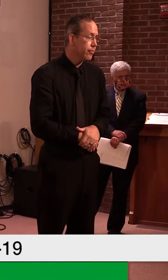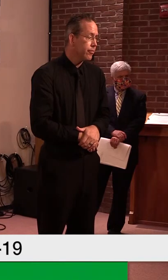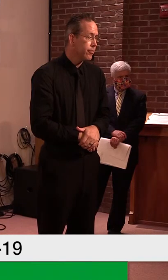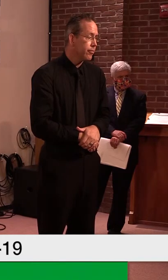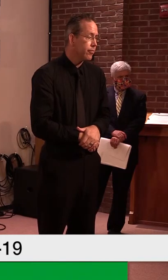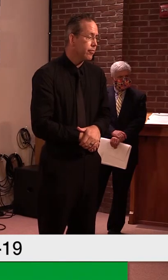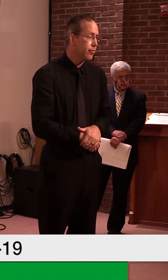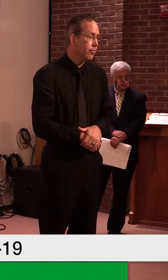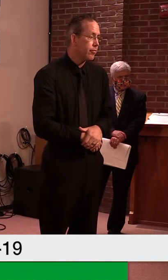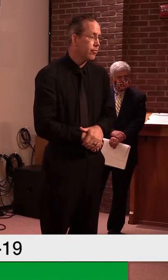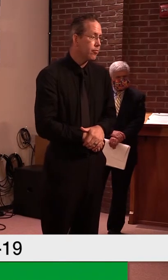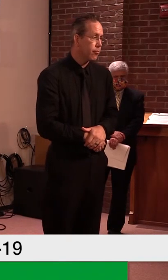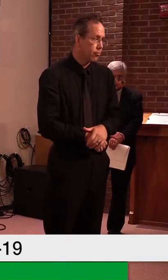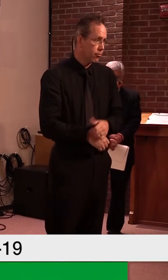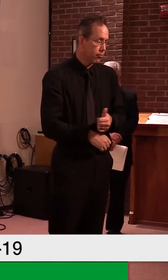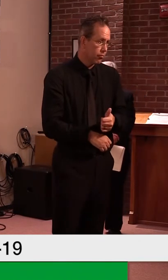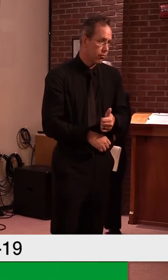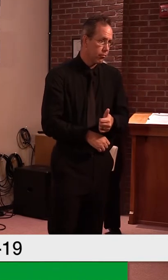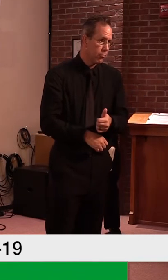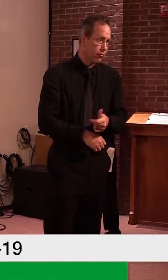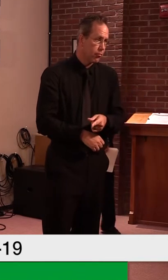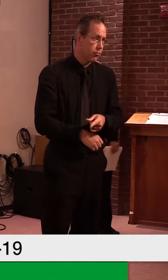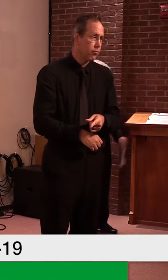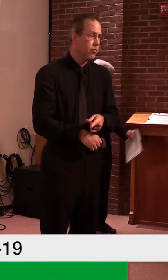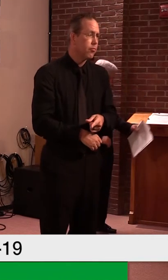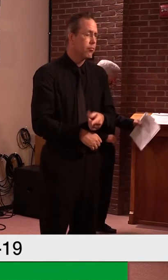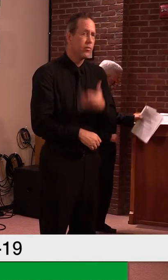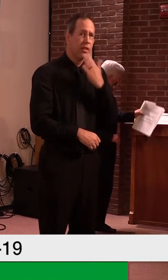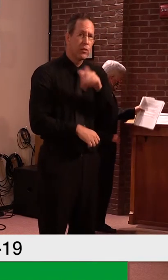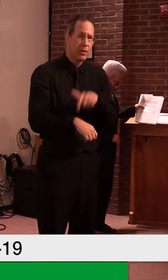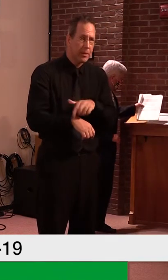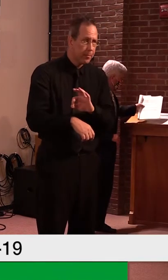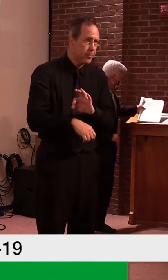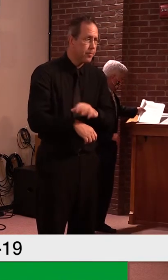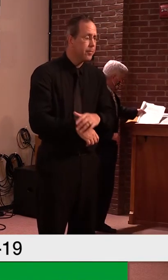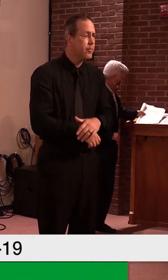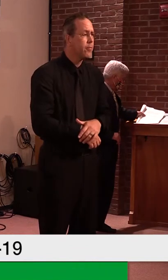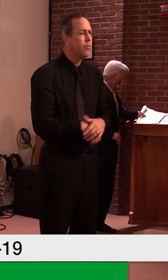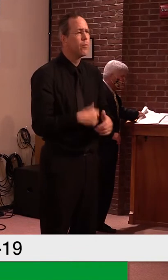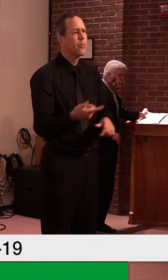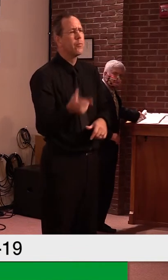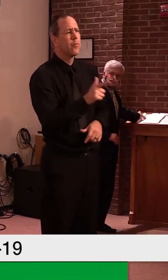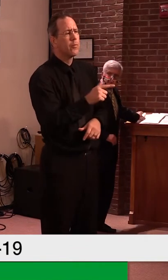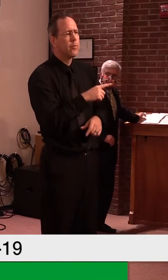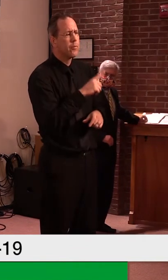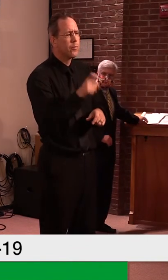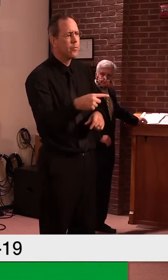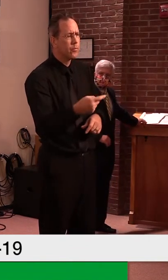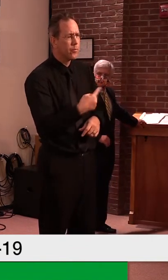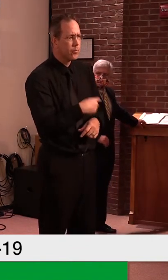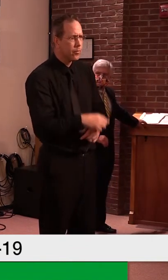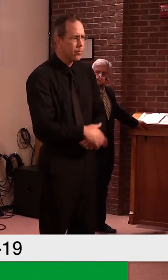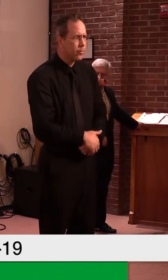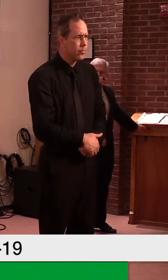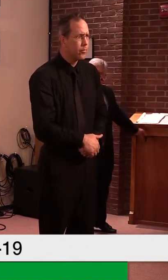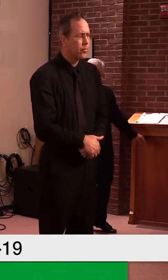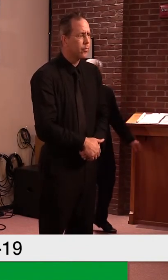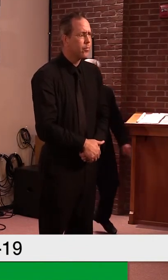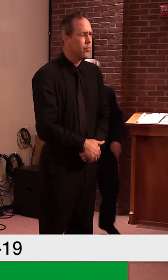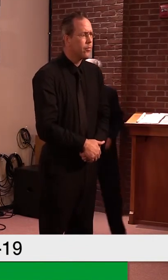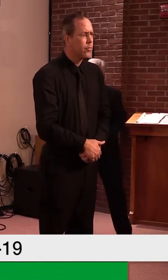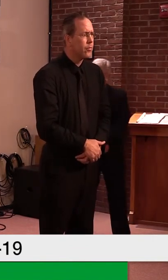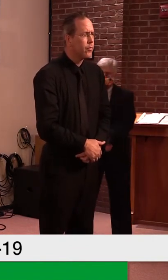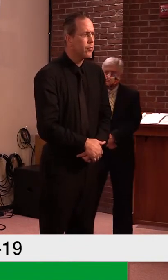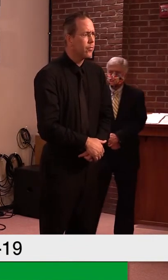Hey, that's Scott. I'm Secretary Smith. Thanks for your time. And, uh, Secretary Smith, if you could have, uh, folks follow up with details about when Vermont requested,